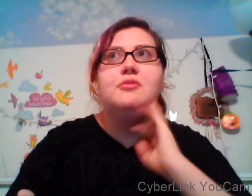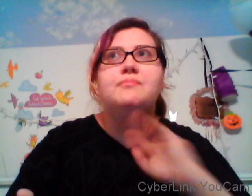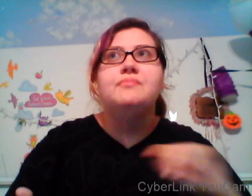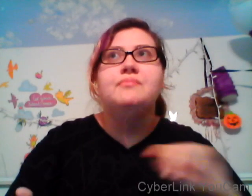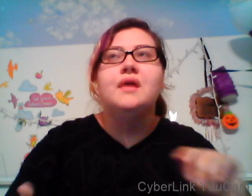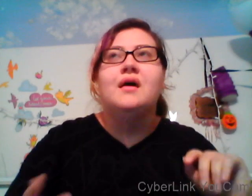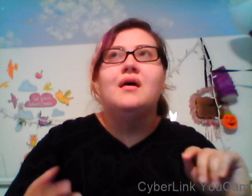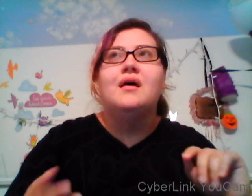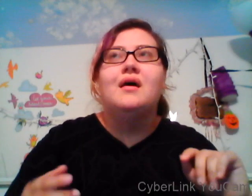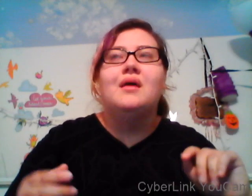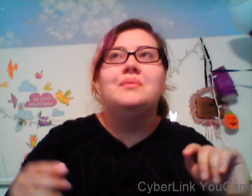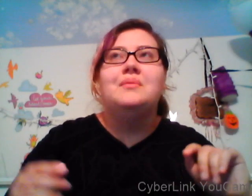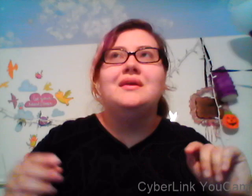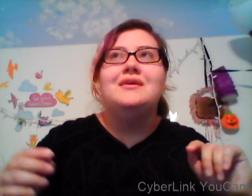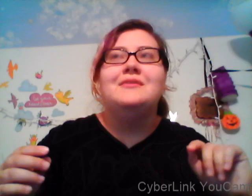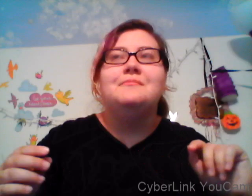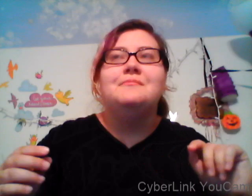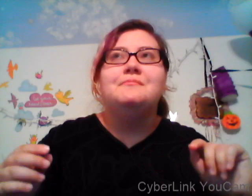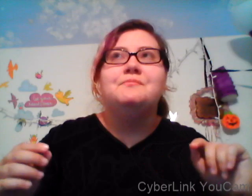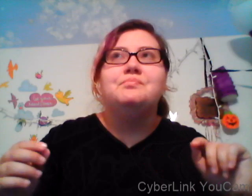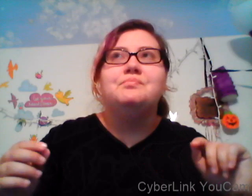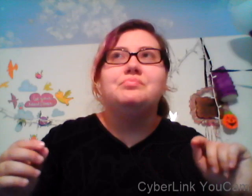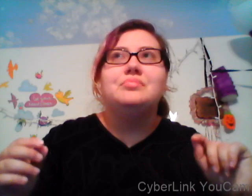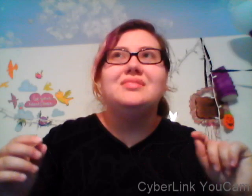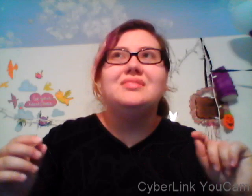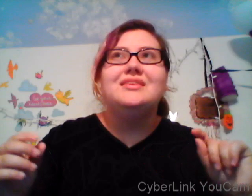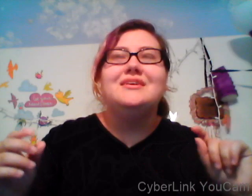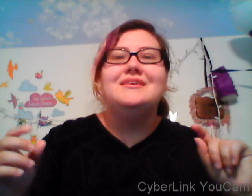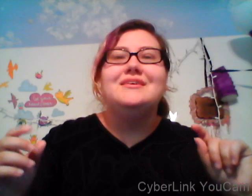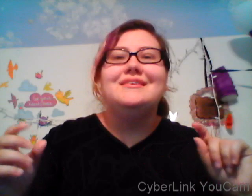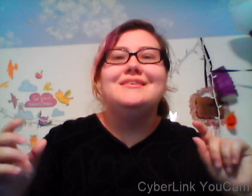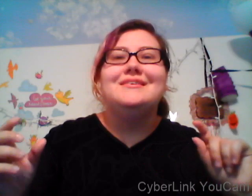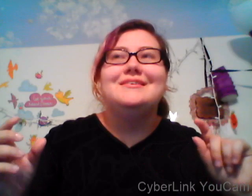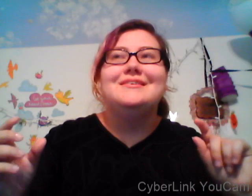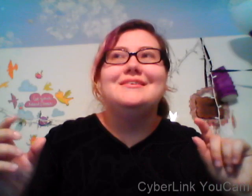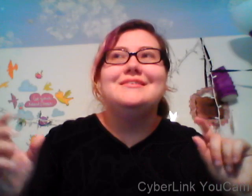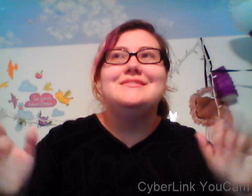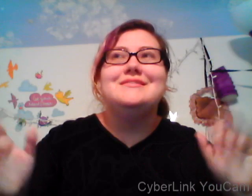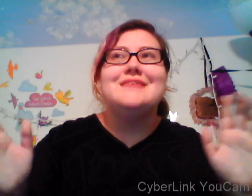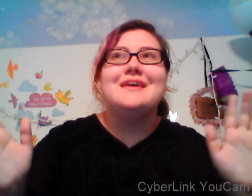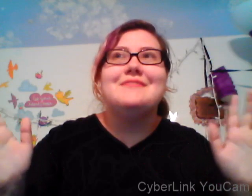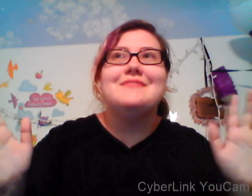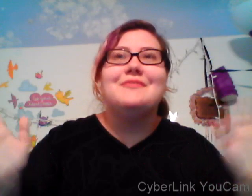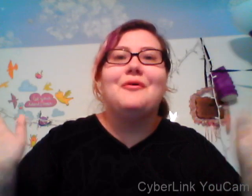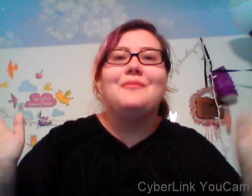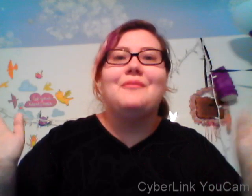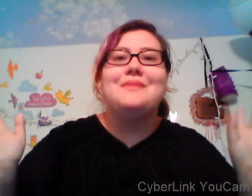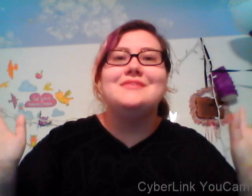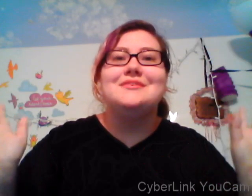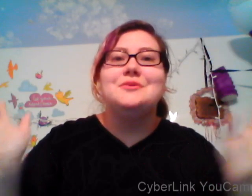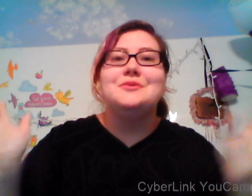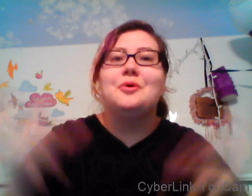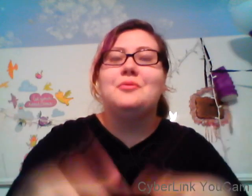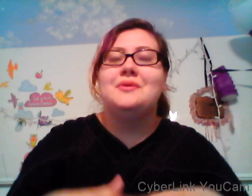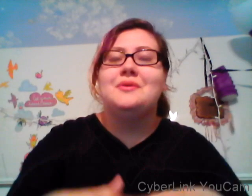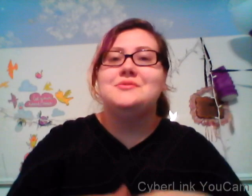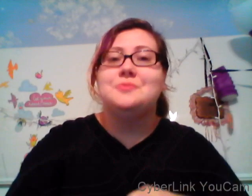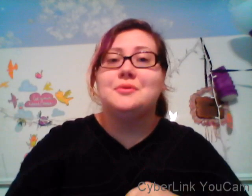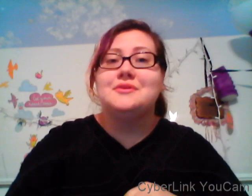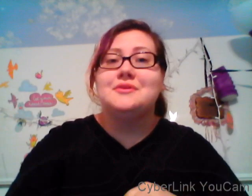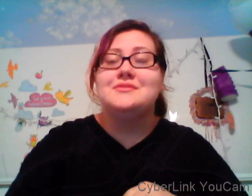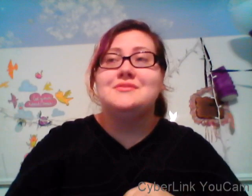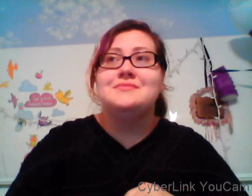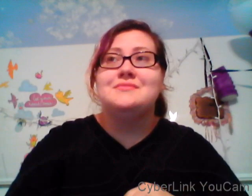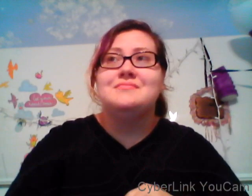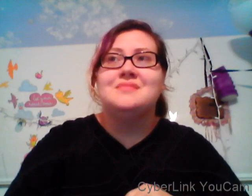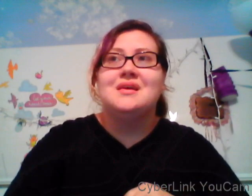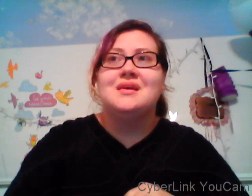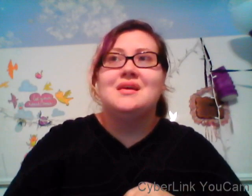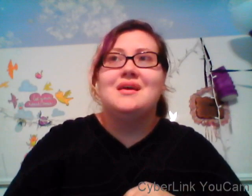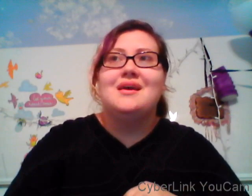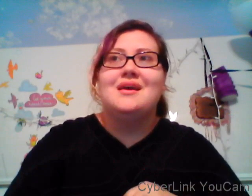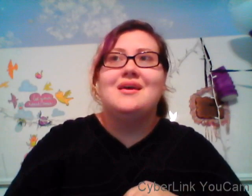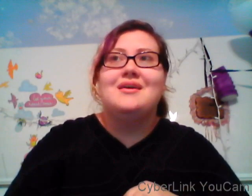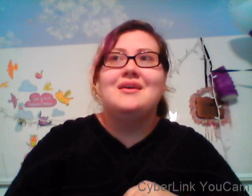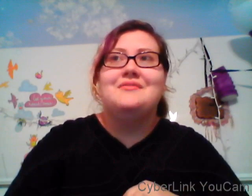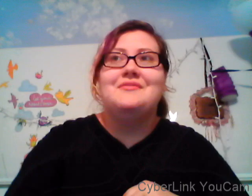I'm going to be doing storytime videos again because I really enjoyed them um so instead